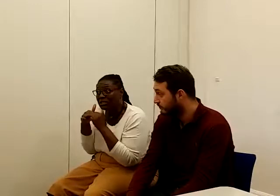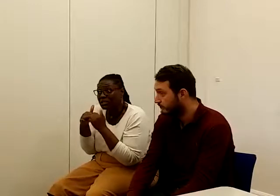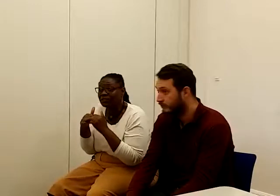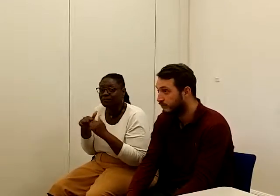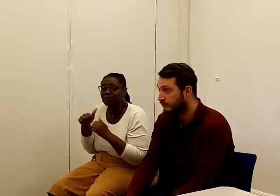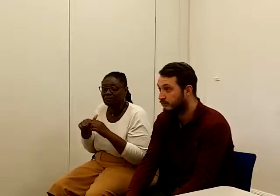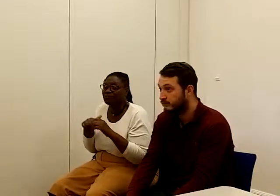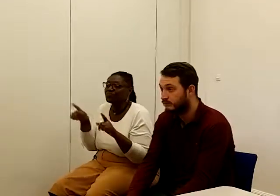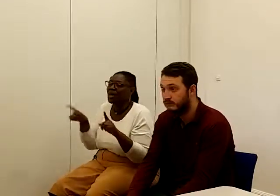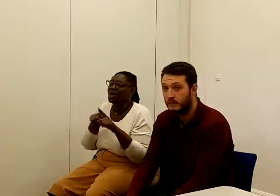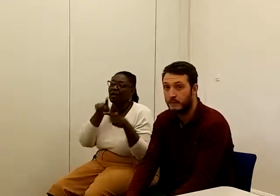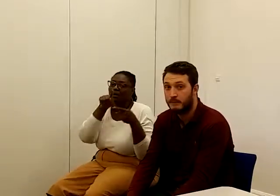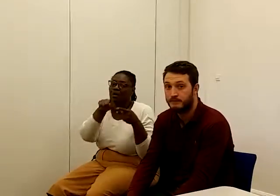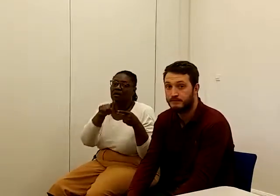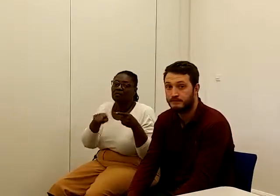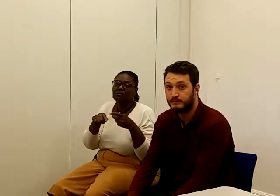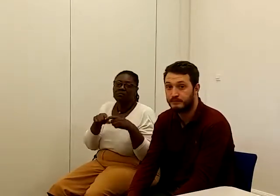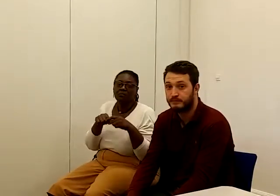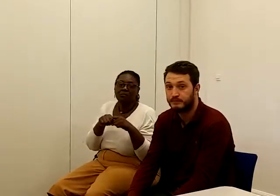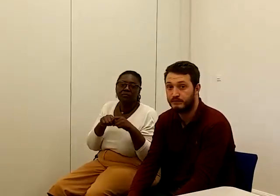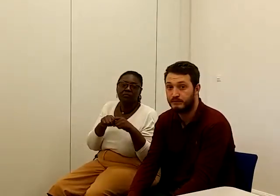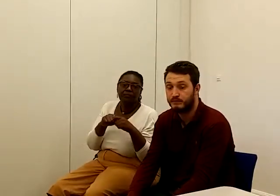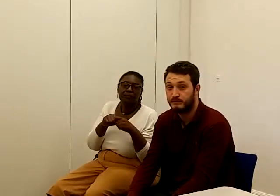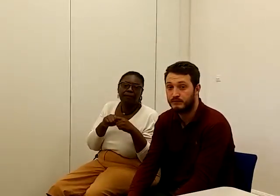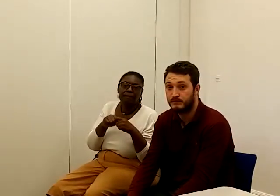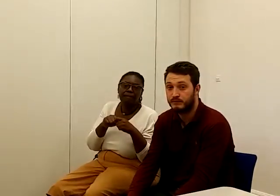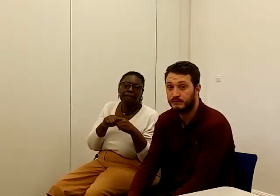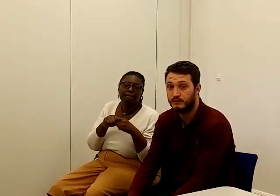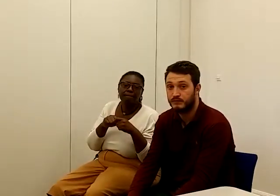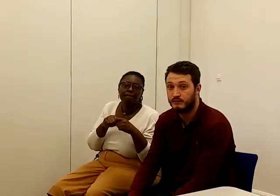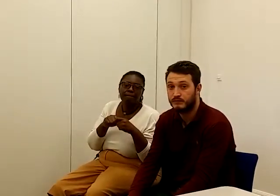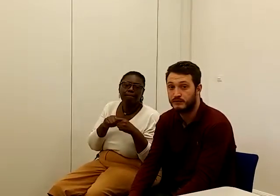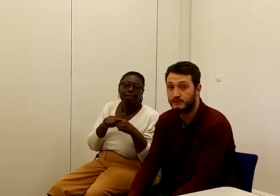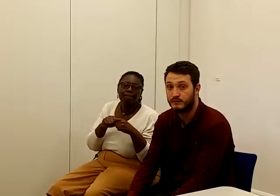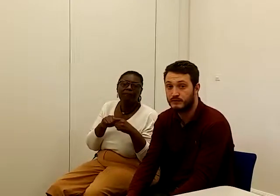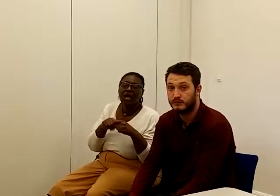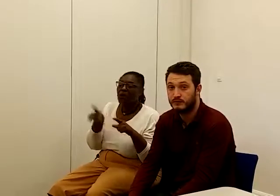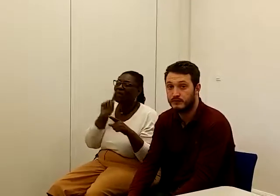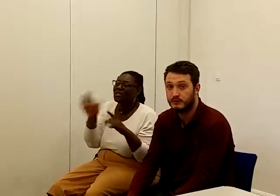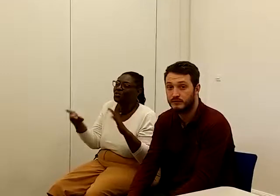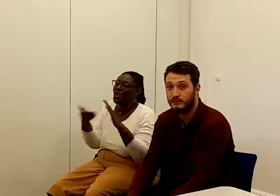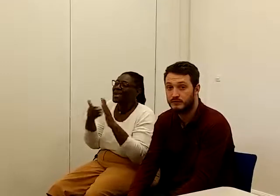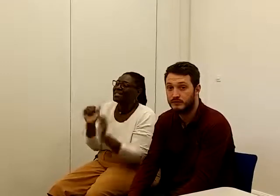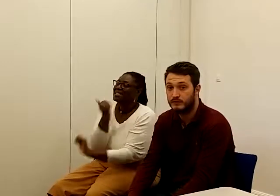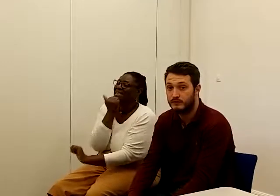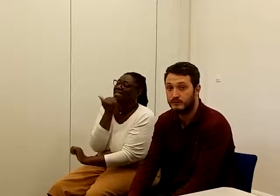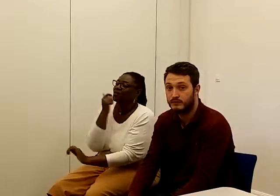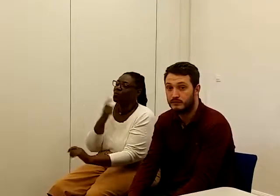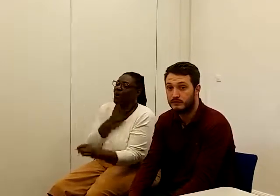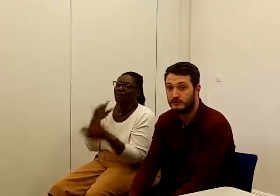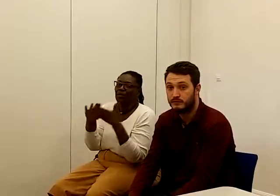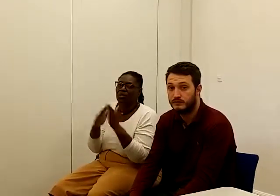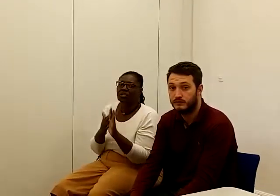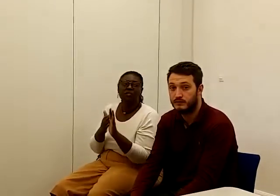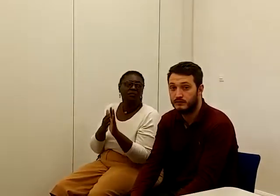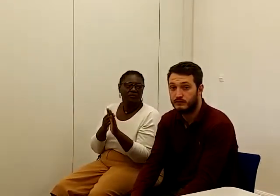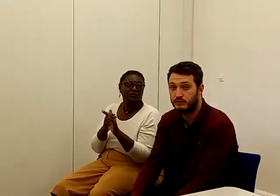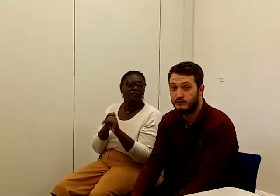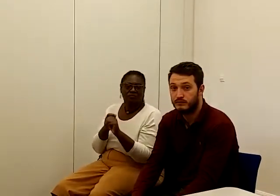I'd suggest that Lyft should not actually have a date to it because it's, I mean, I do stalls